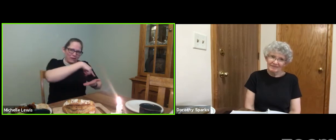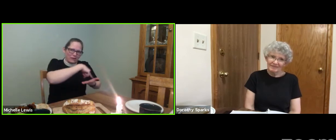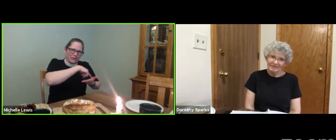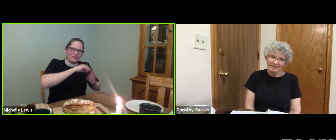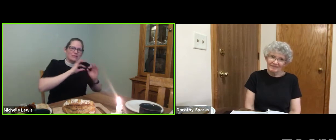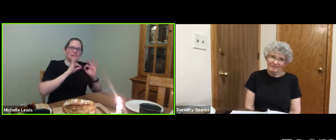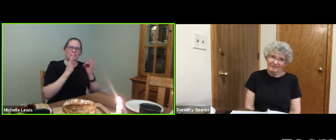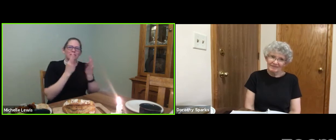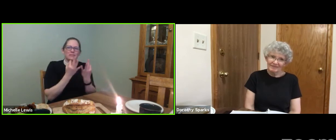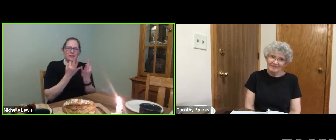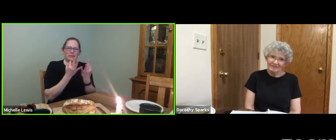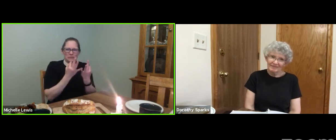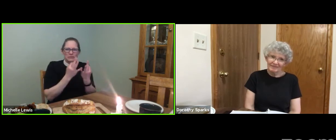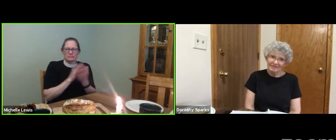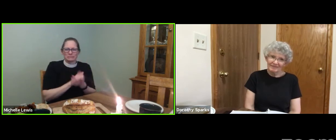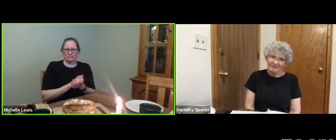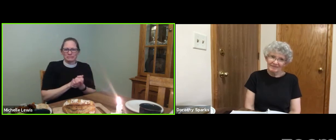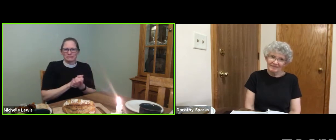Tom helped us in our family.